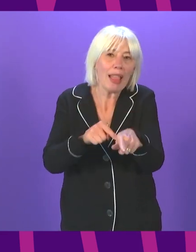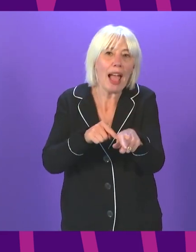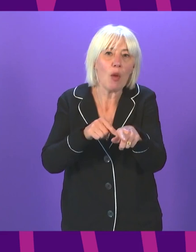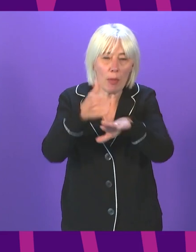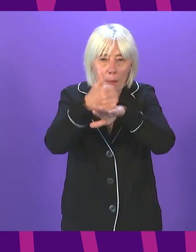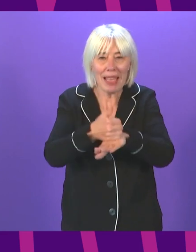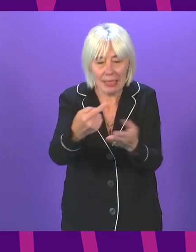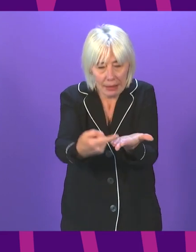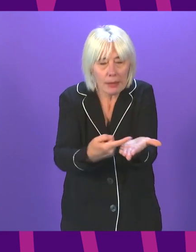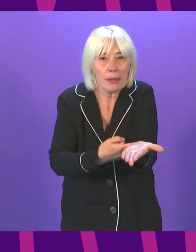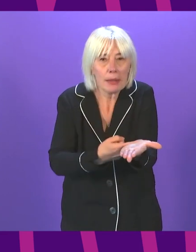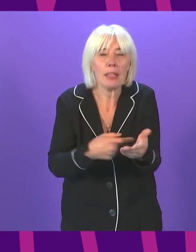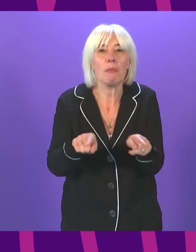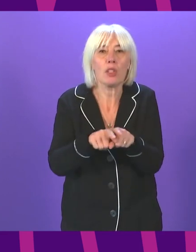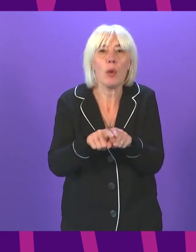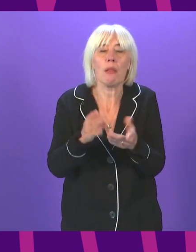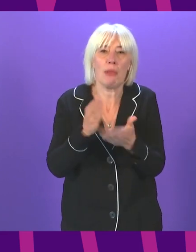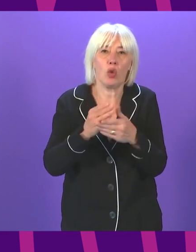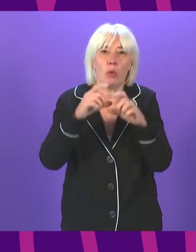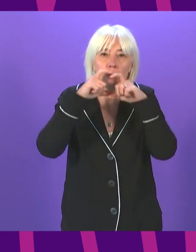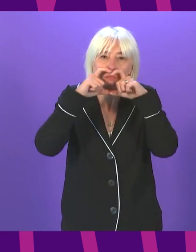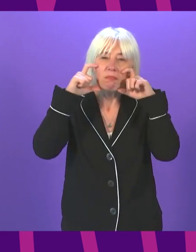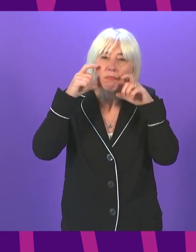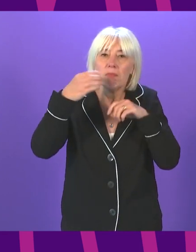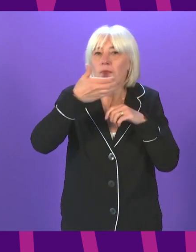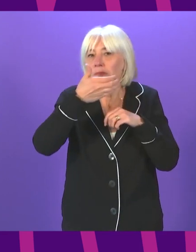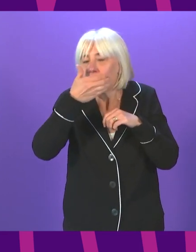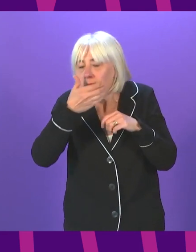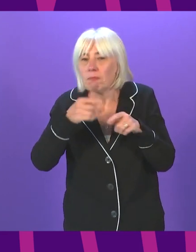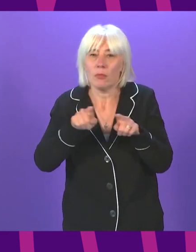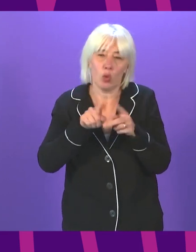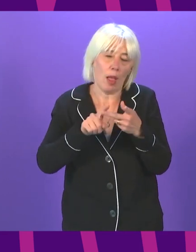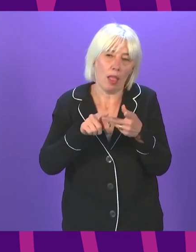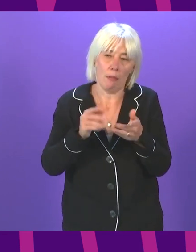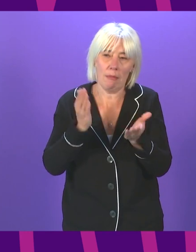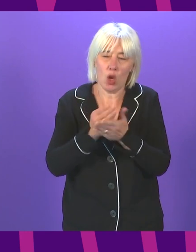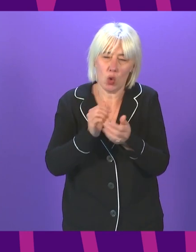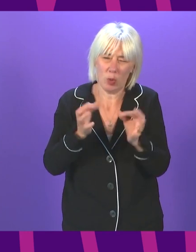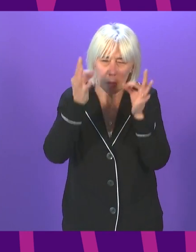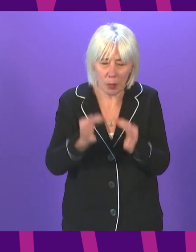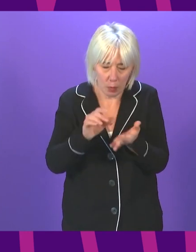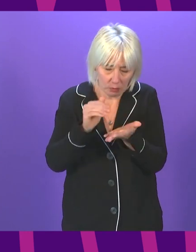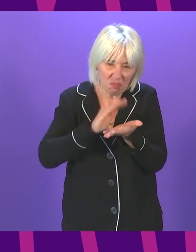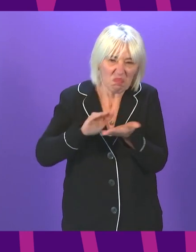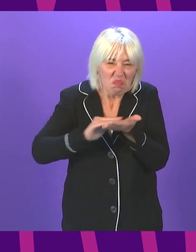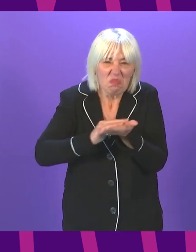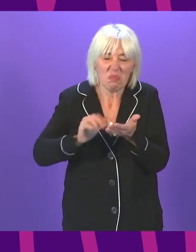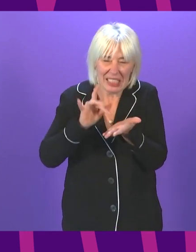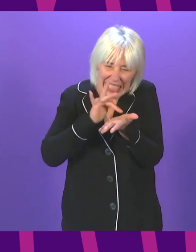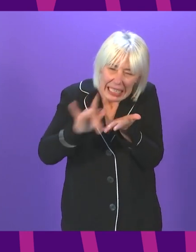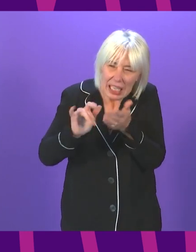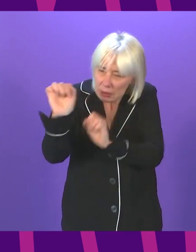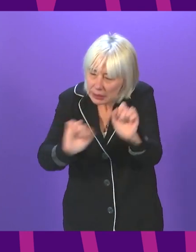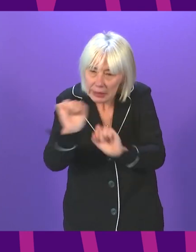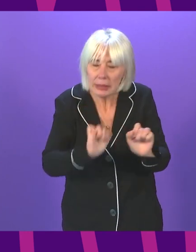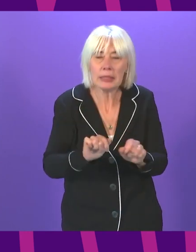measures. That, of course, includes the wearing of face coverings, encouraging stringent hygiene and support for continued home